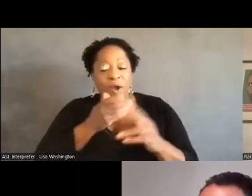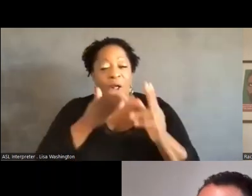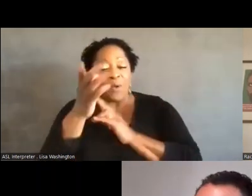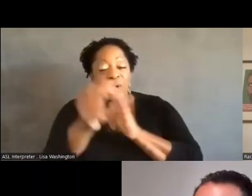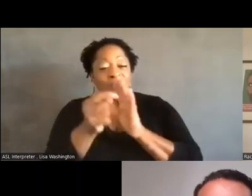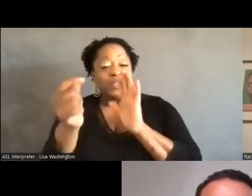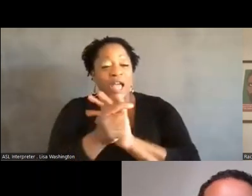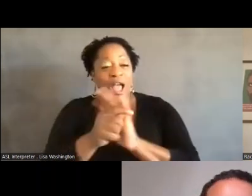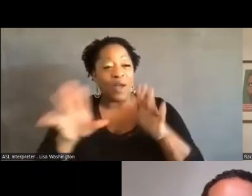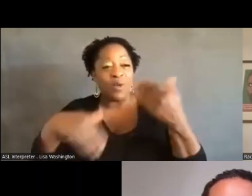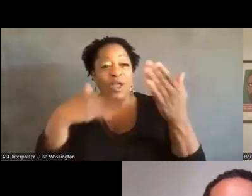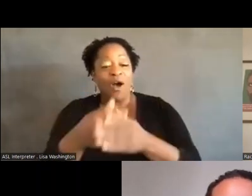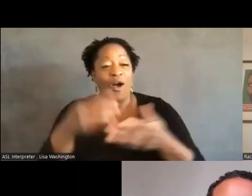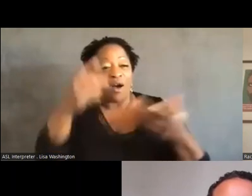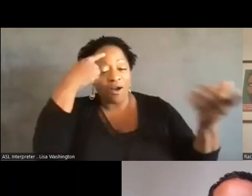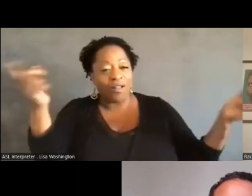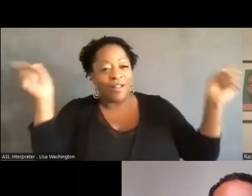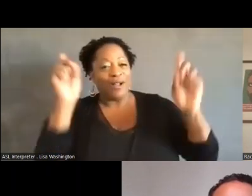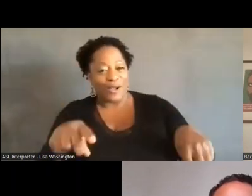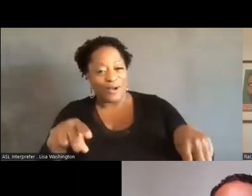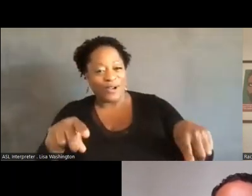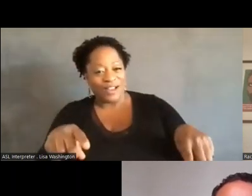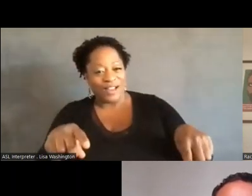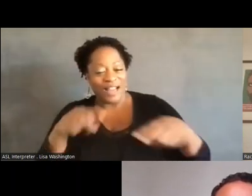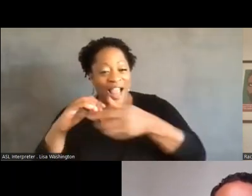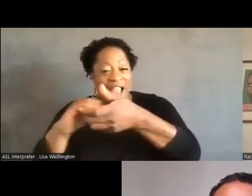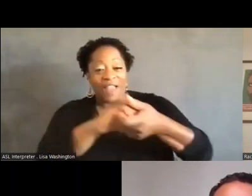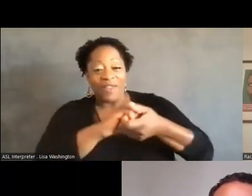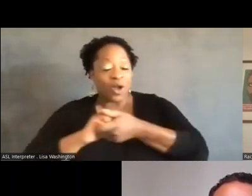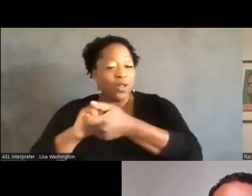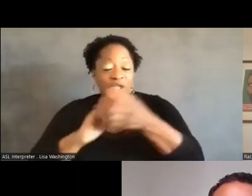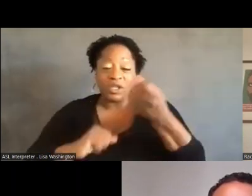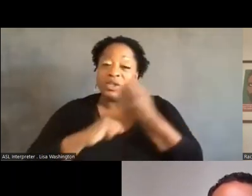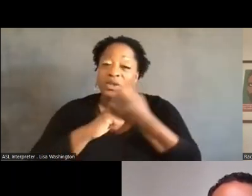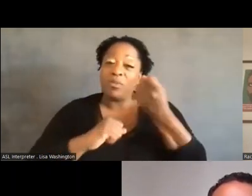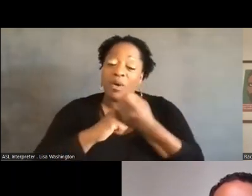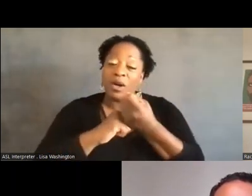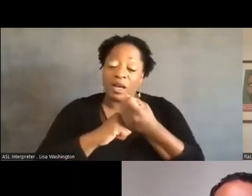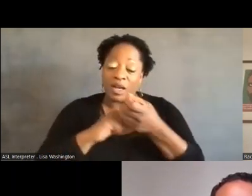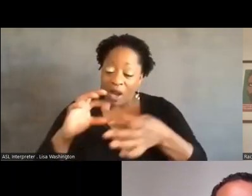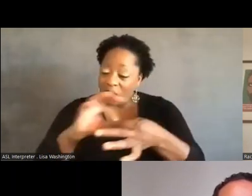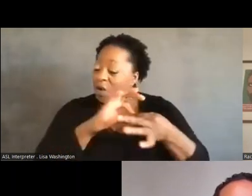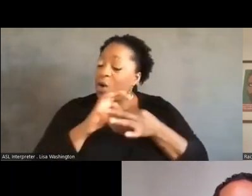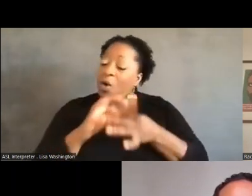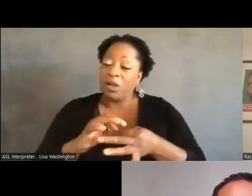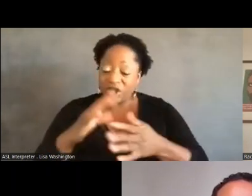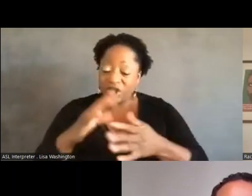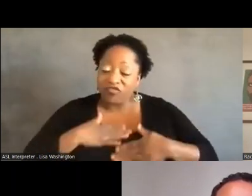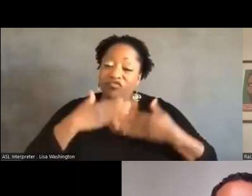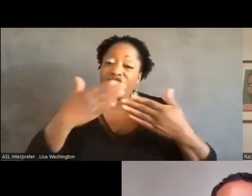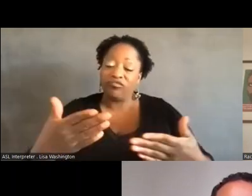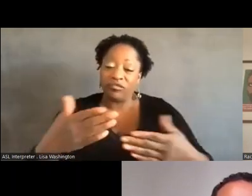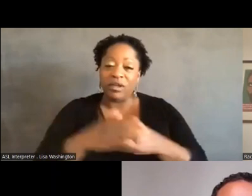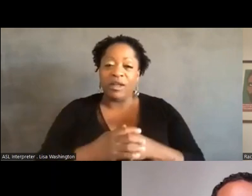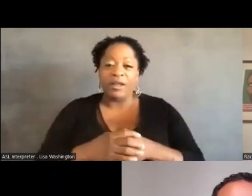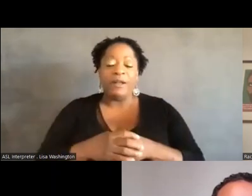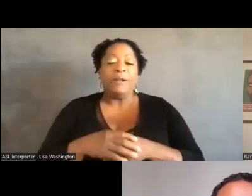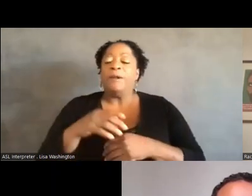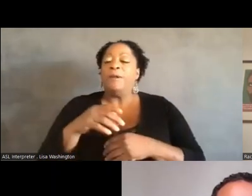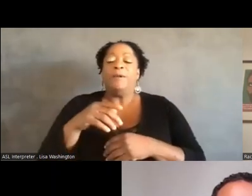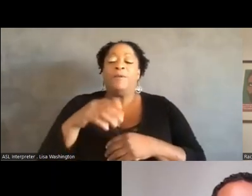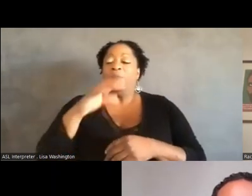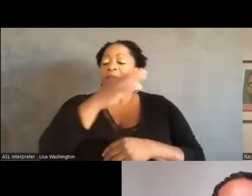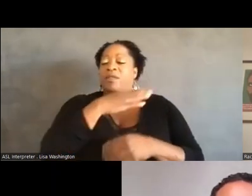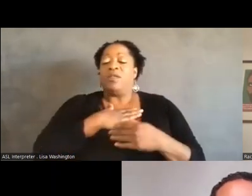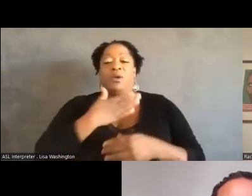coalition and the coalition adhered to that. The coalition did not say, um, you know, we want this policing instead of that